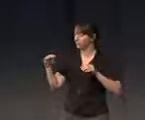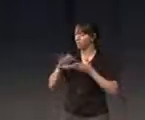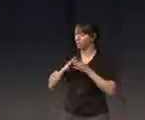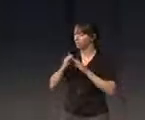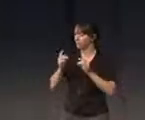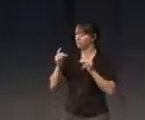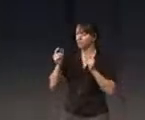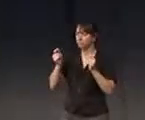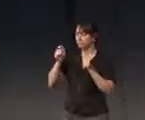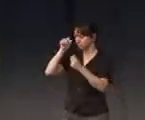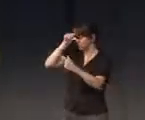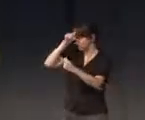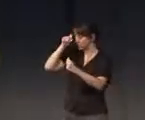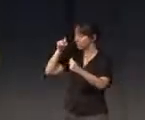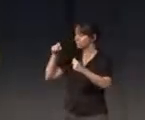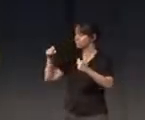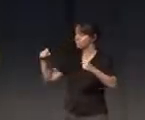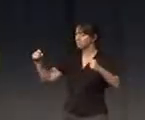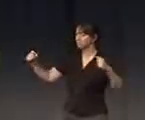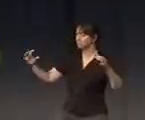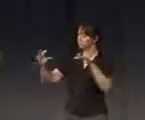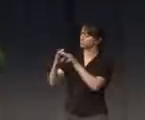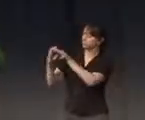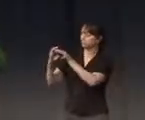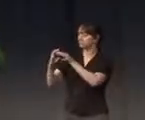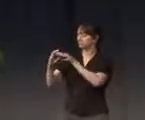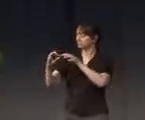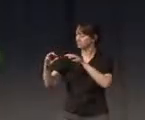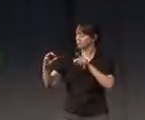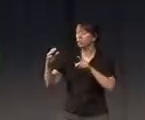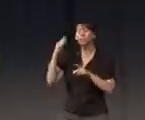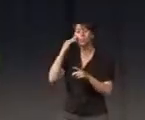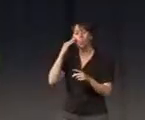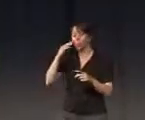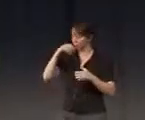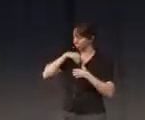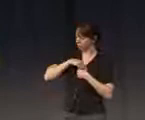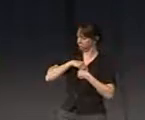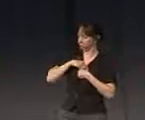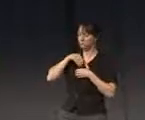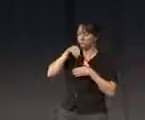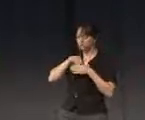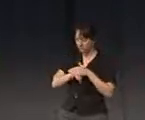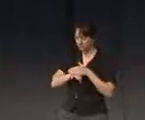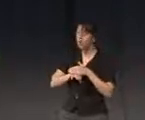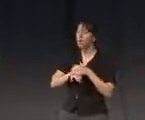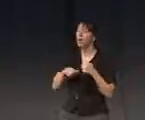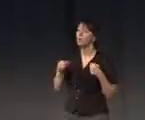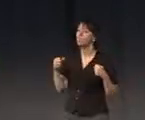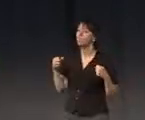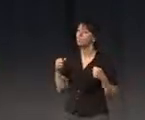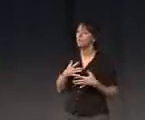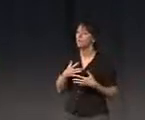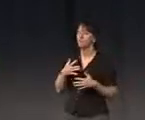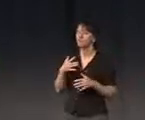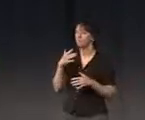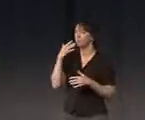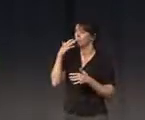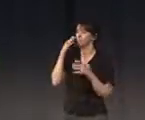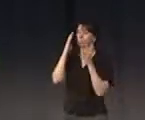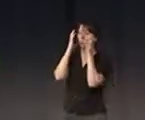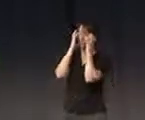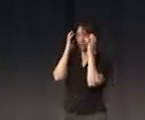right from the beginning because you knew that when you enter this space somehow you were afraid of. And you don't know what the hell was going to happen.